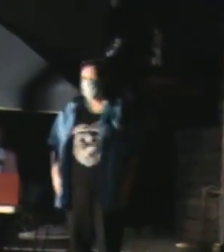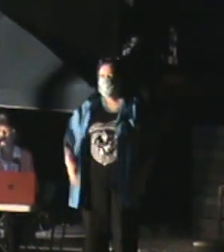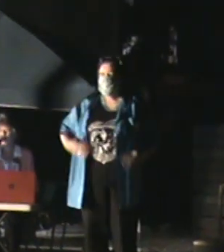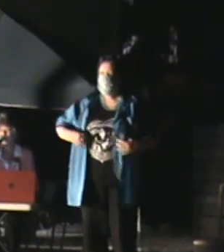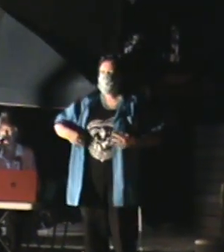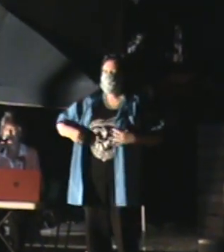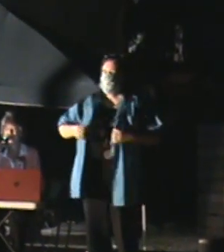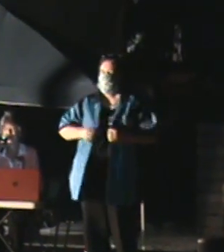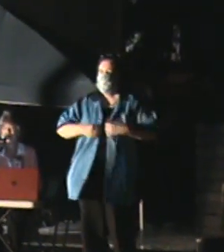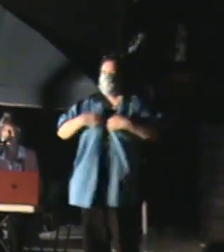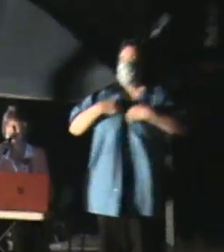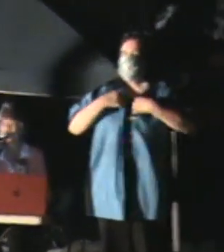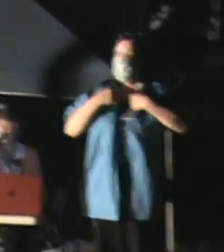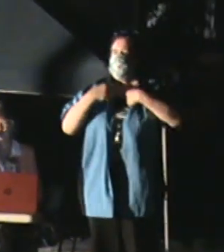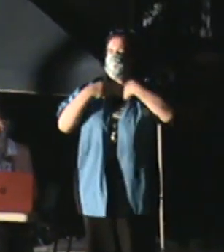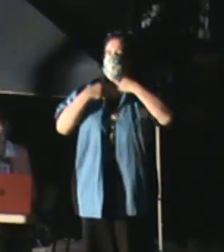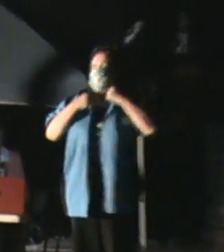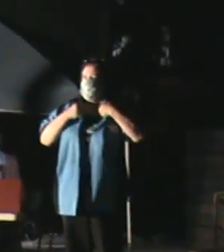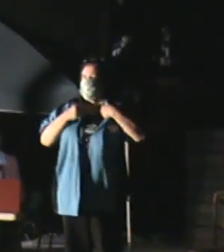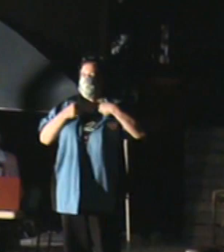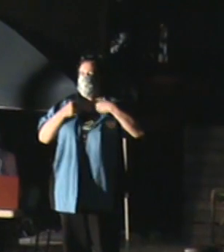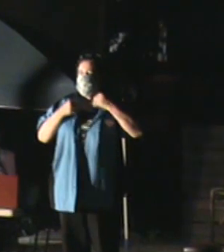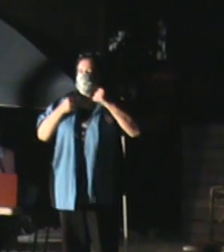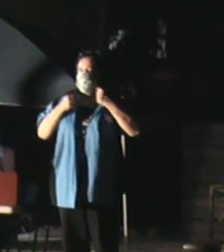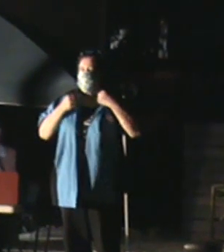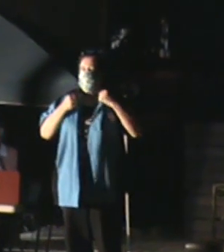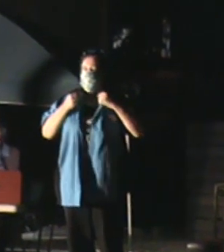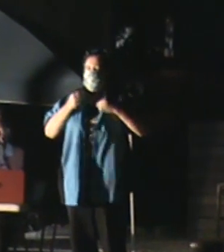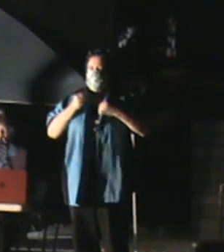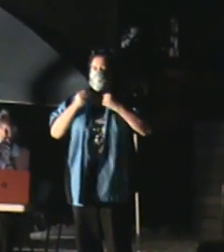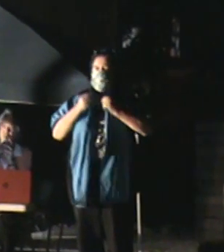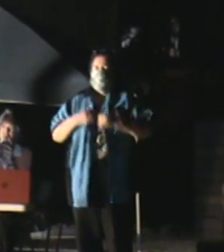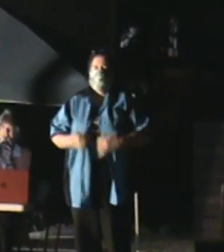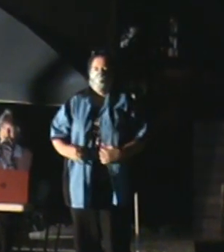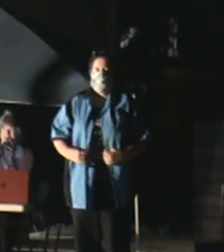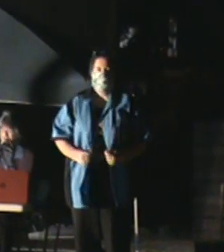movie song, is from Spin Out, in case you haven't already realized that.